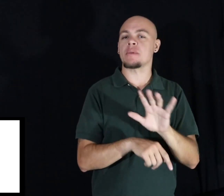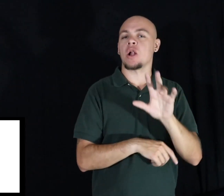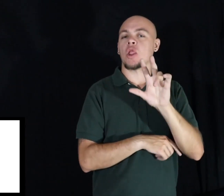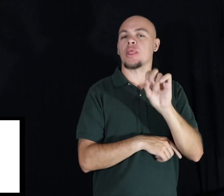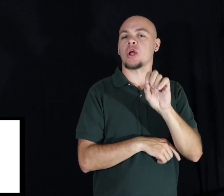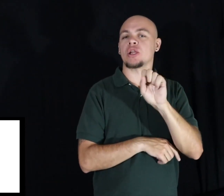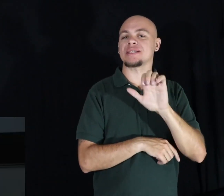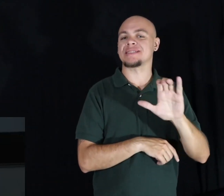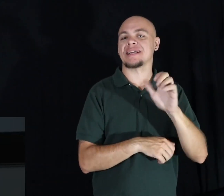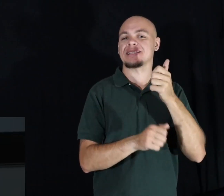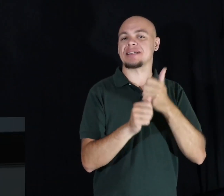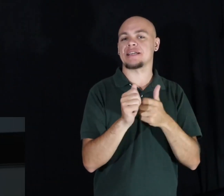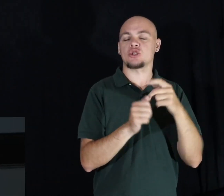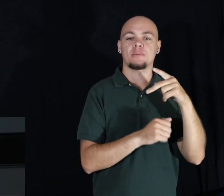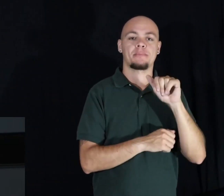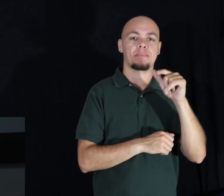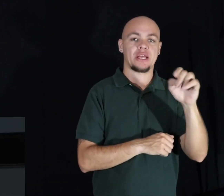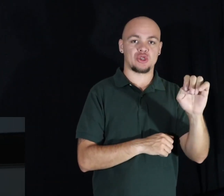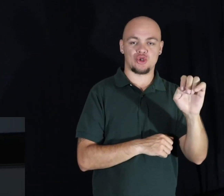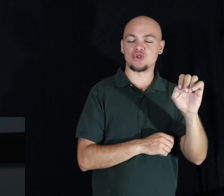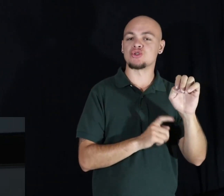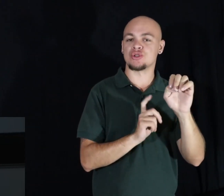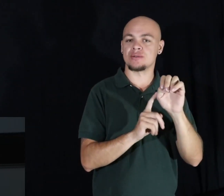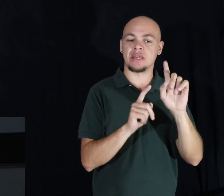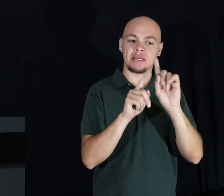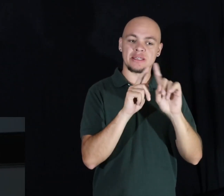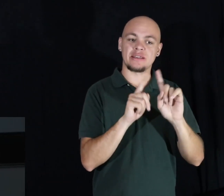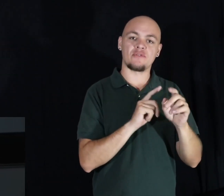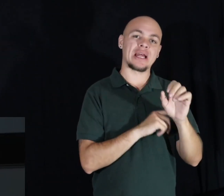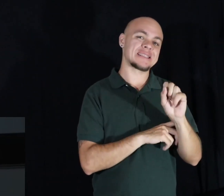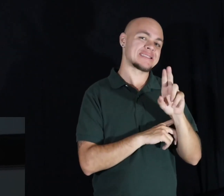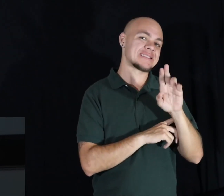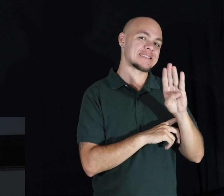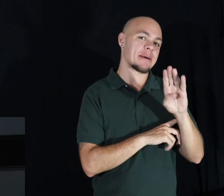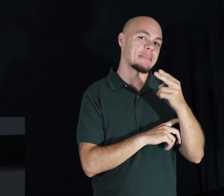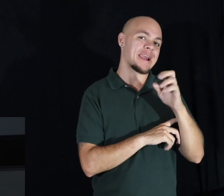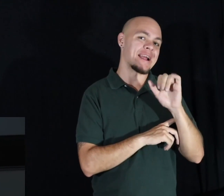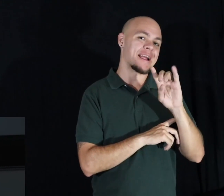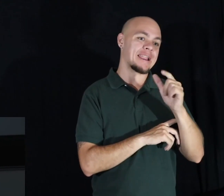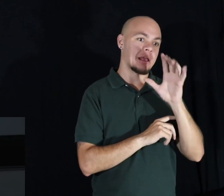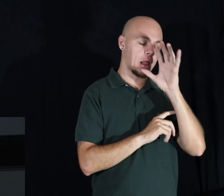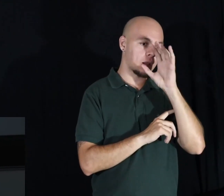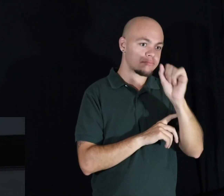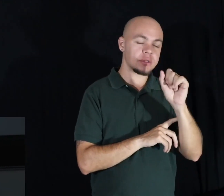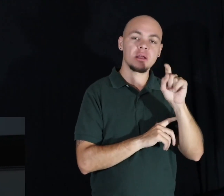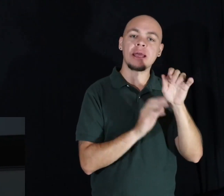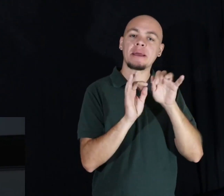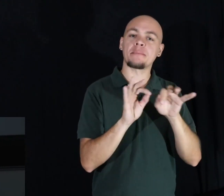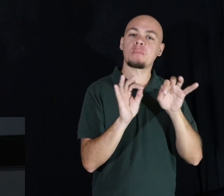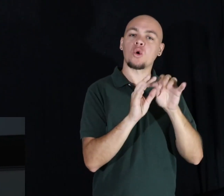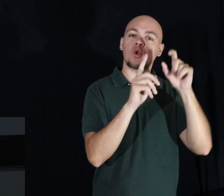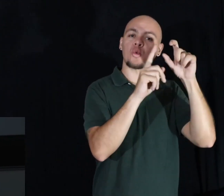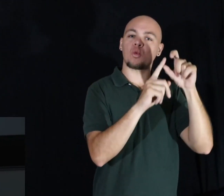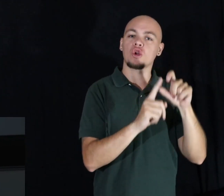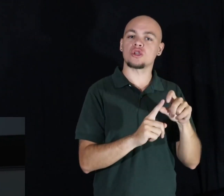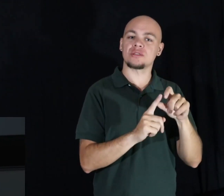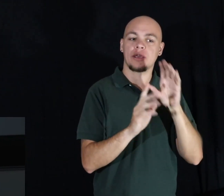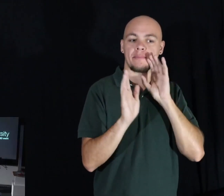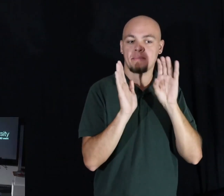seconds per page. Now going back to those subheadings that caught your eye, looking for the key words and figures.